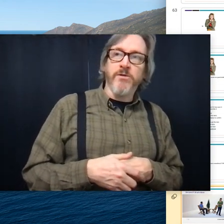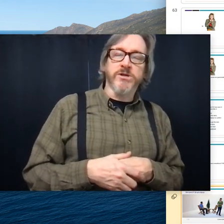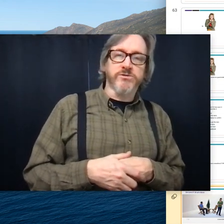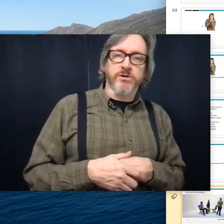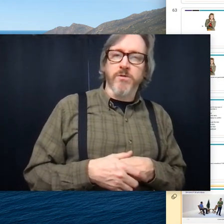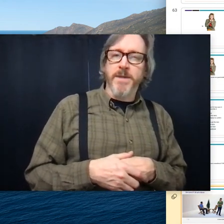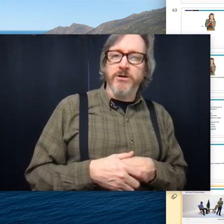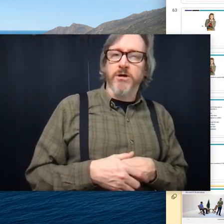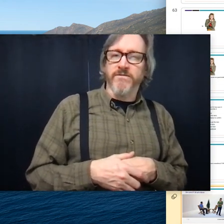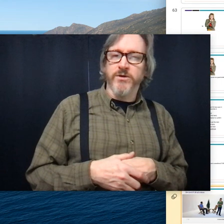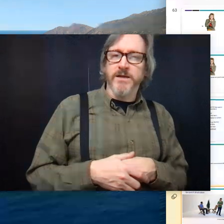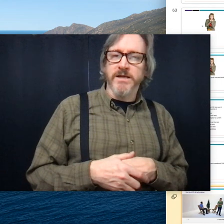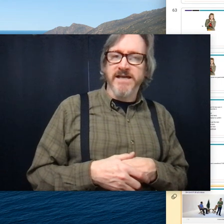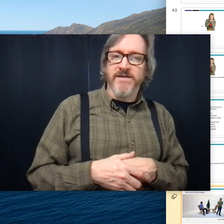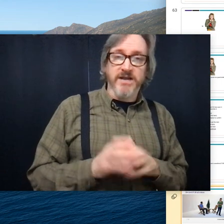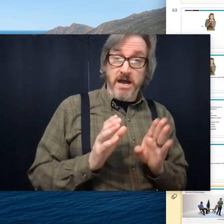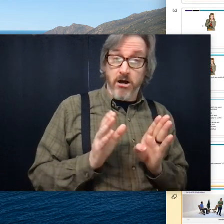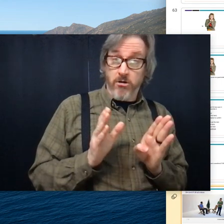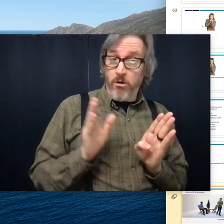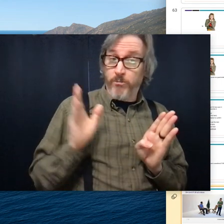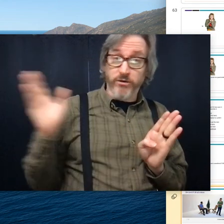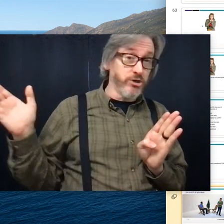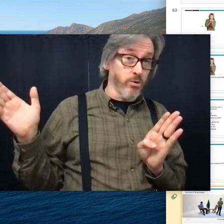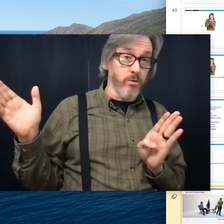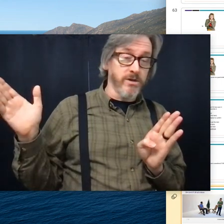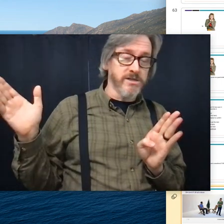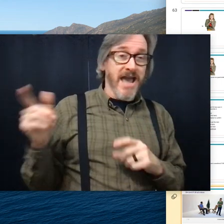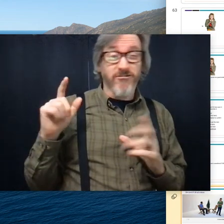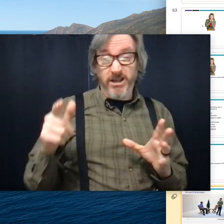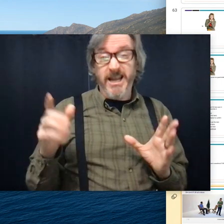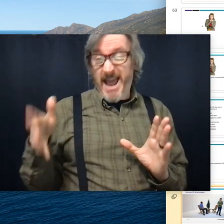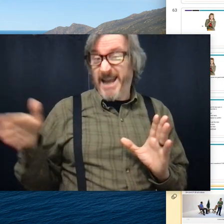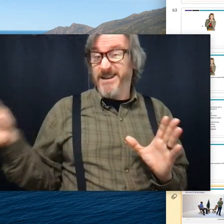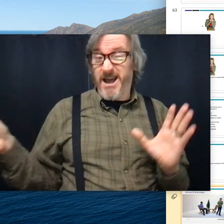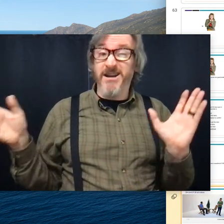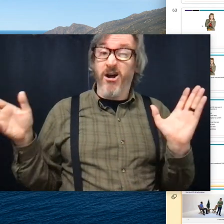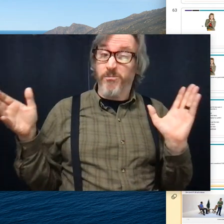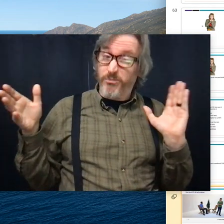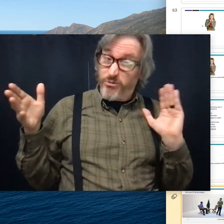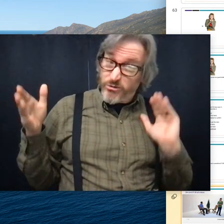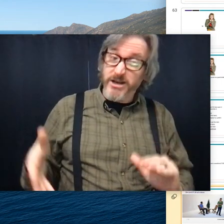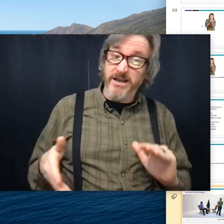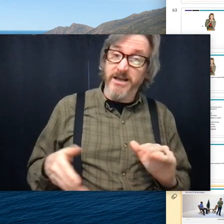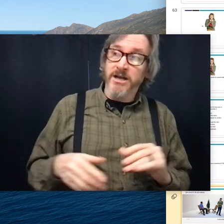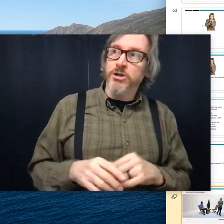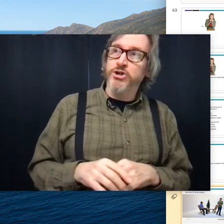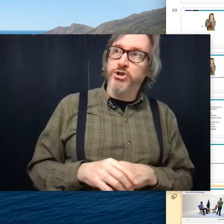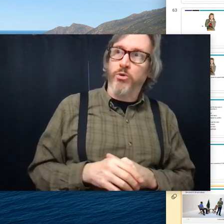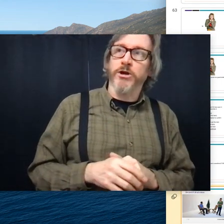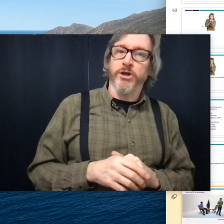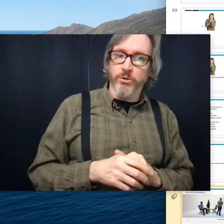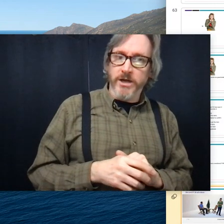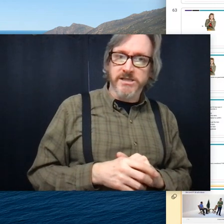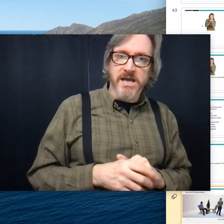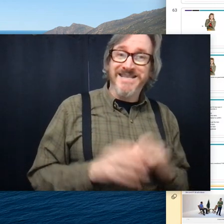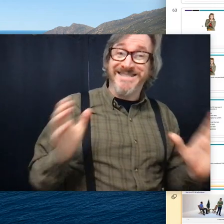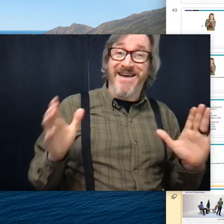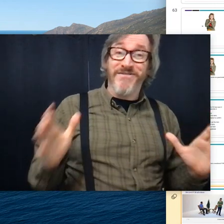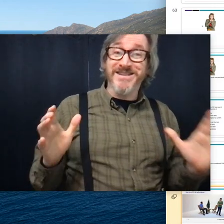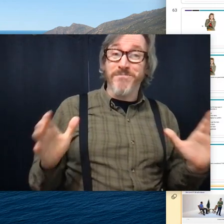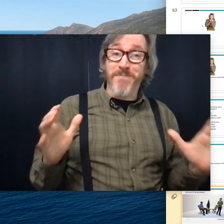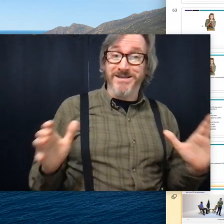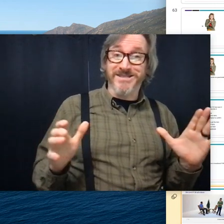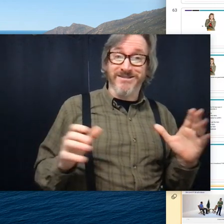I think what's the remainder of unit seven are all pretty short ones and really eight, nine are pretty short units.